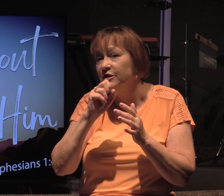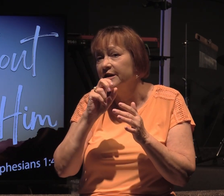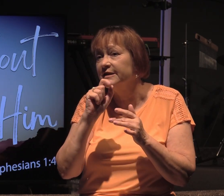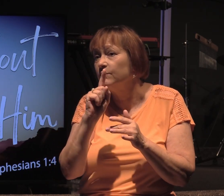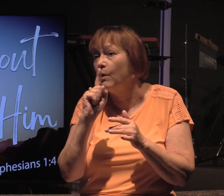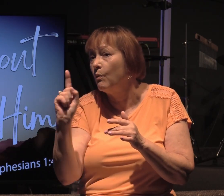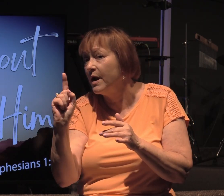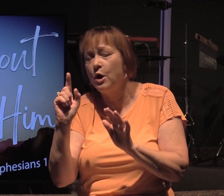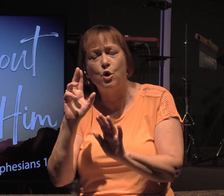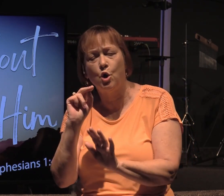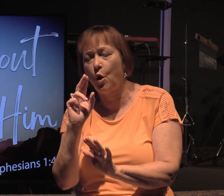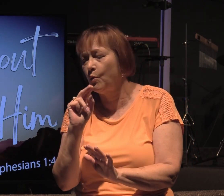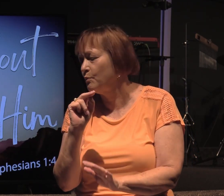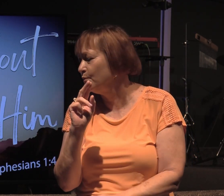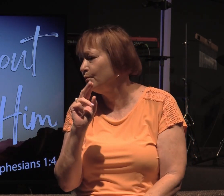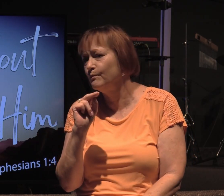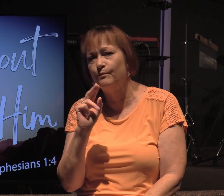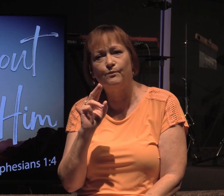-1 No.